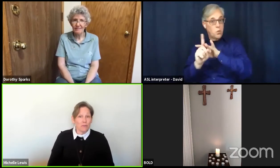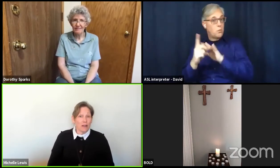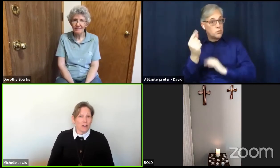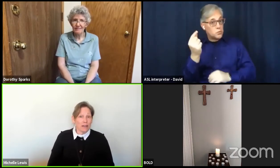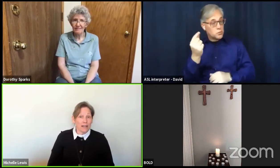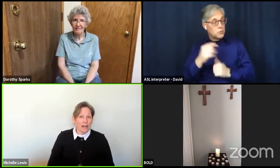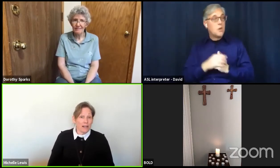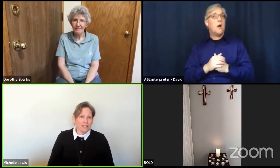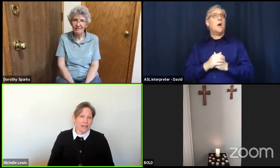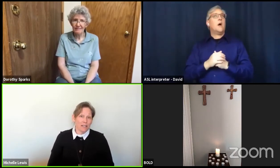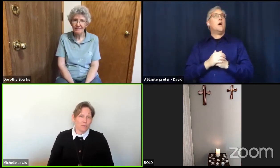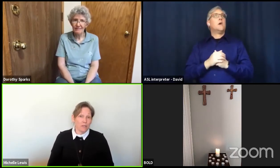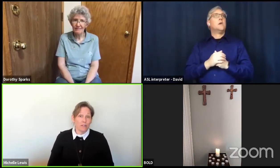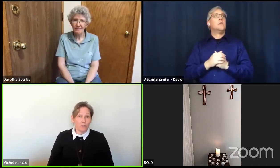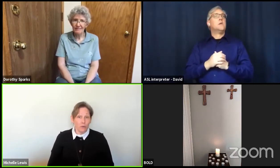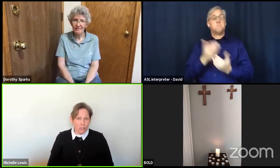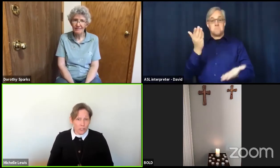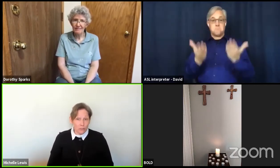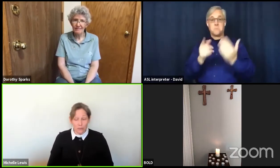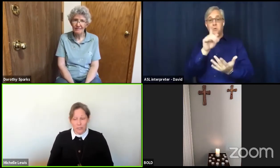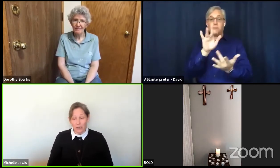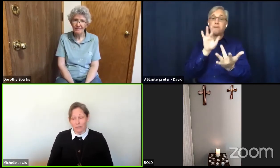in contact with your children every day.